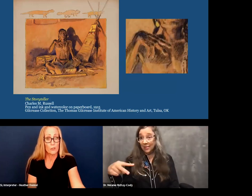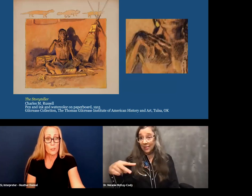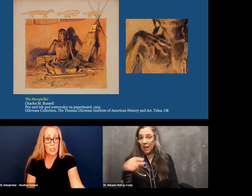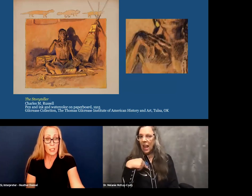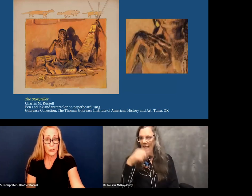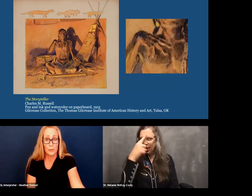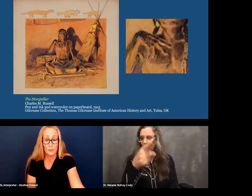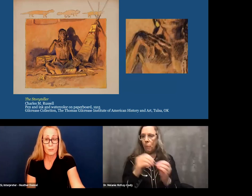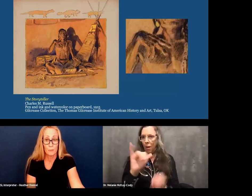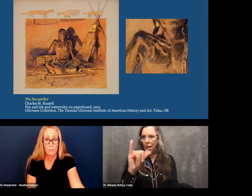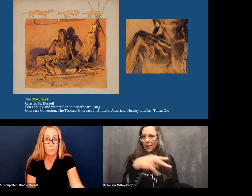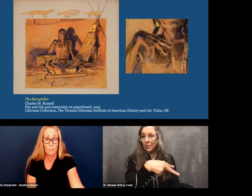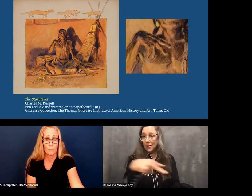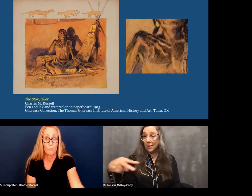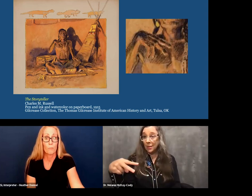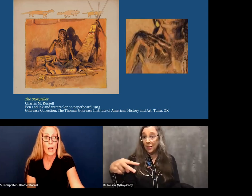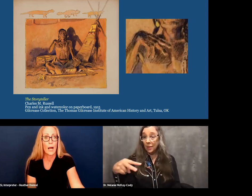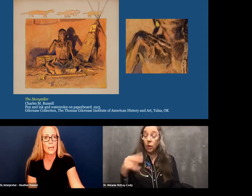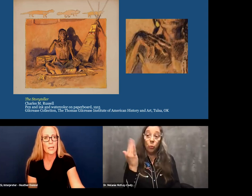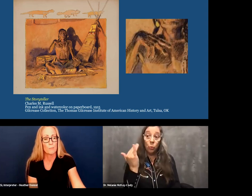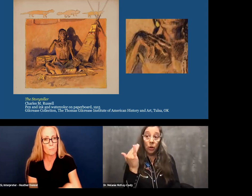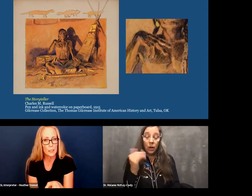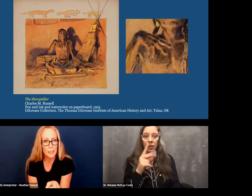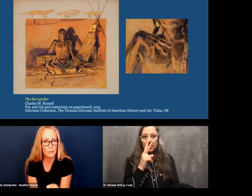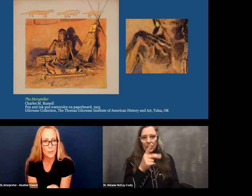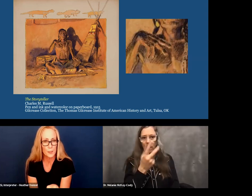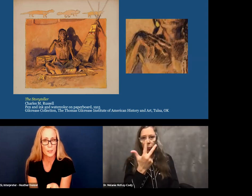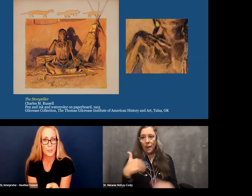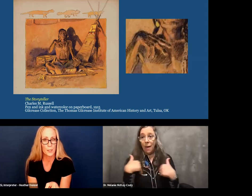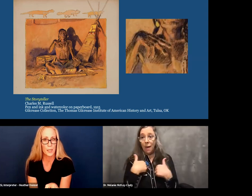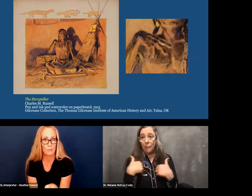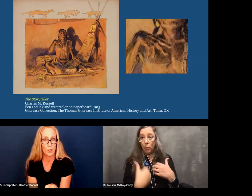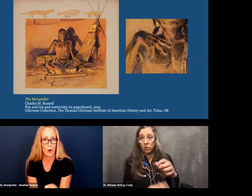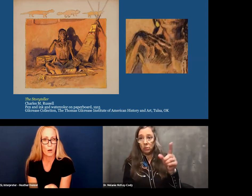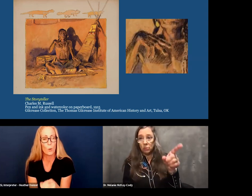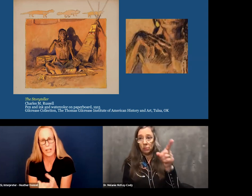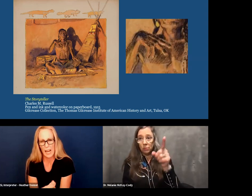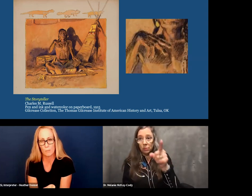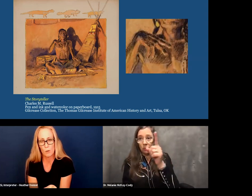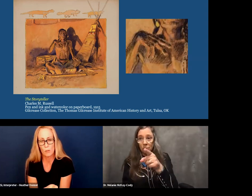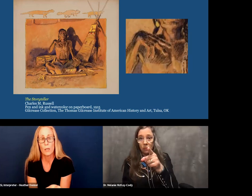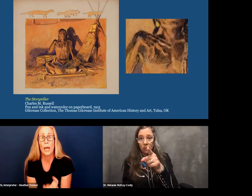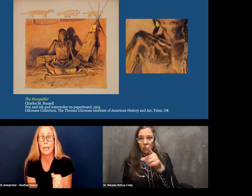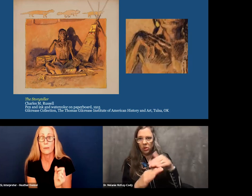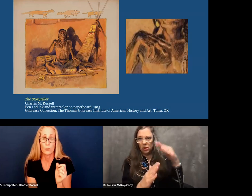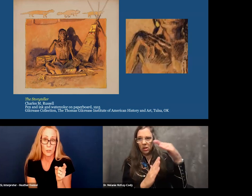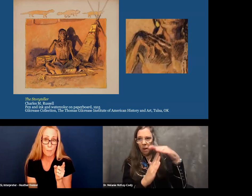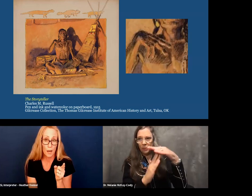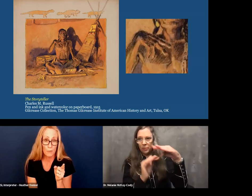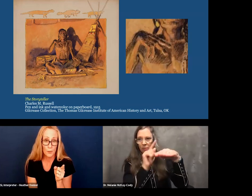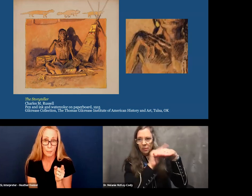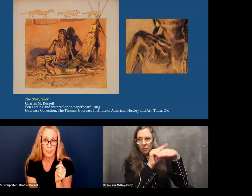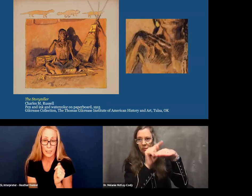And what's interesting here, I believe this is the sign for dog or an animal. And